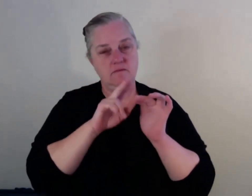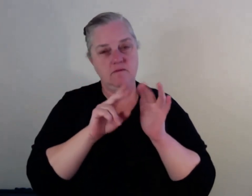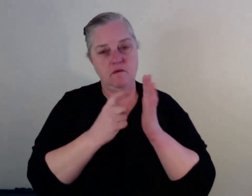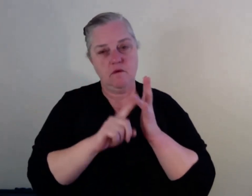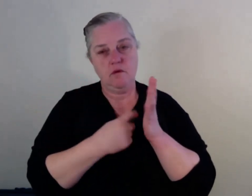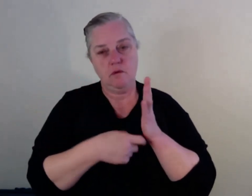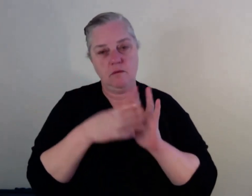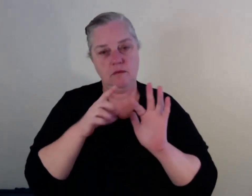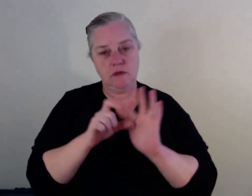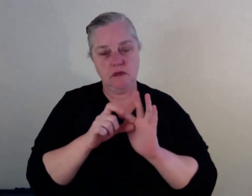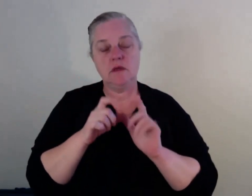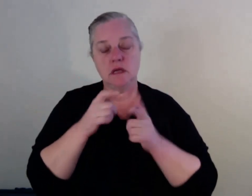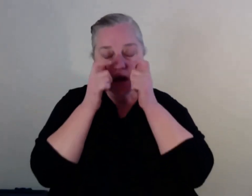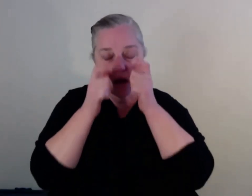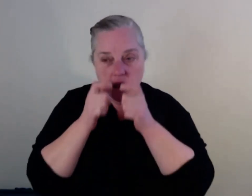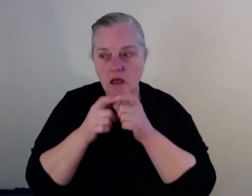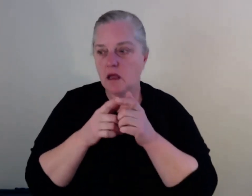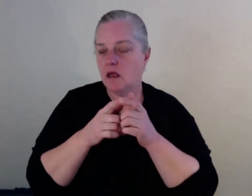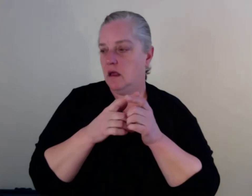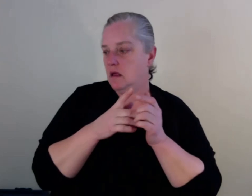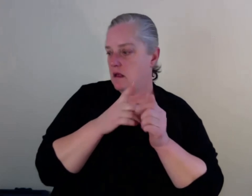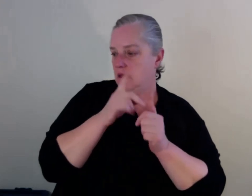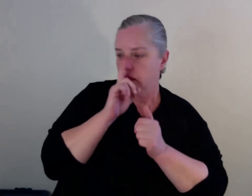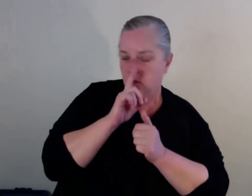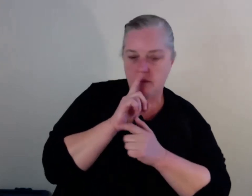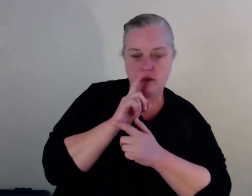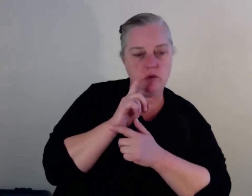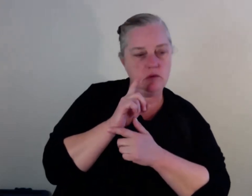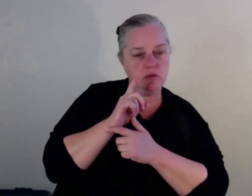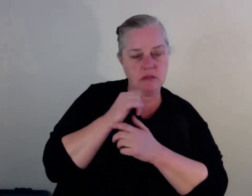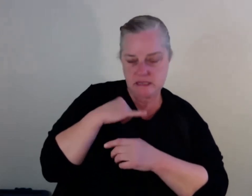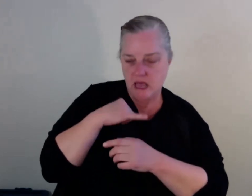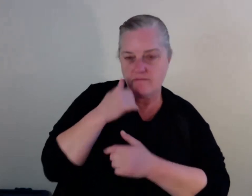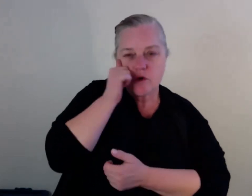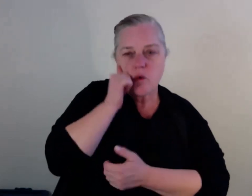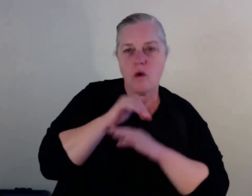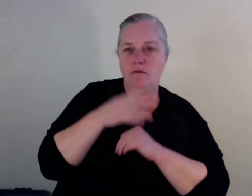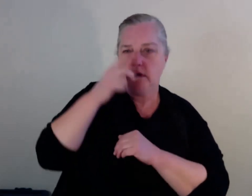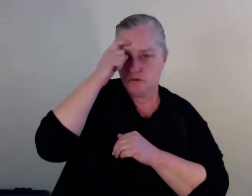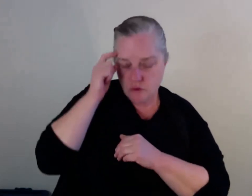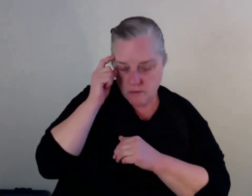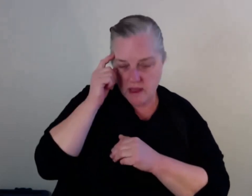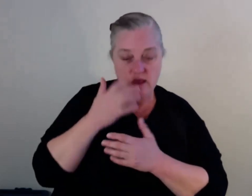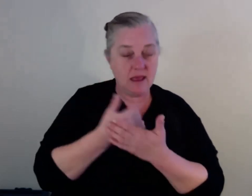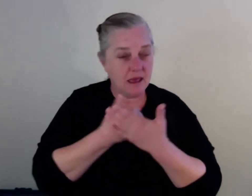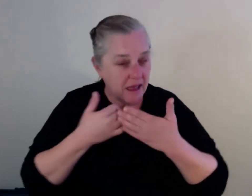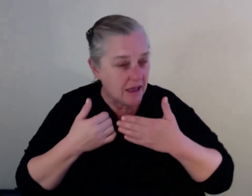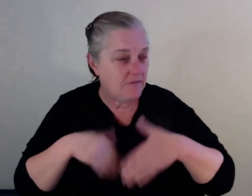were, there were lectures every day about mental health. were lectures about addiction, about trauma, and there was so much support and group therapy, which is